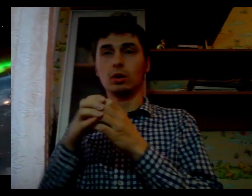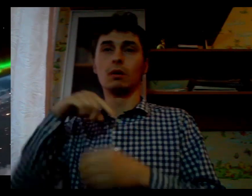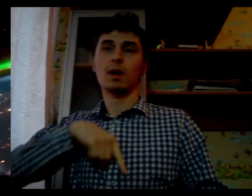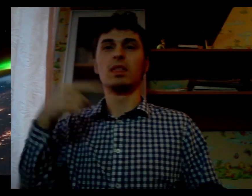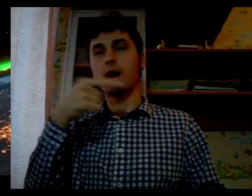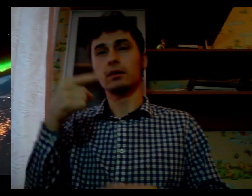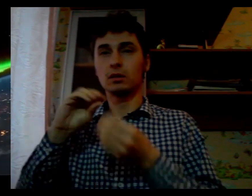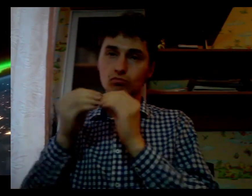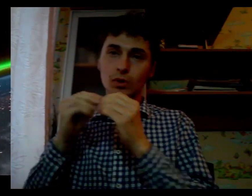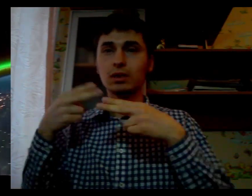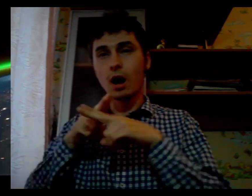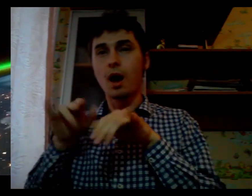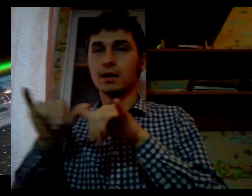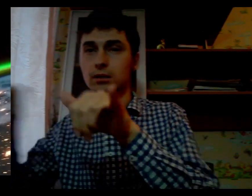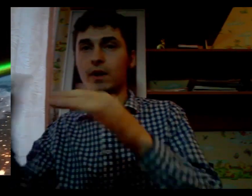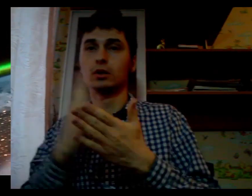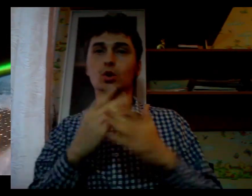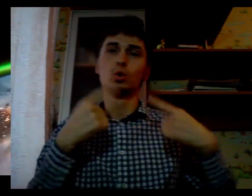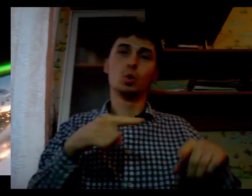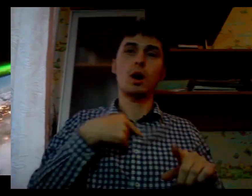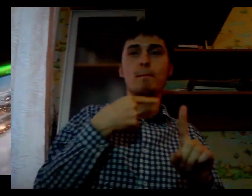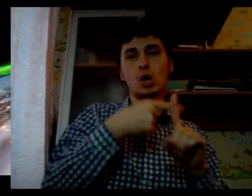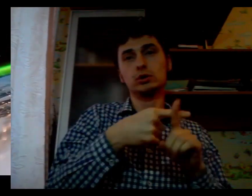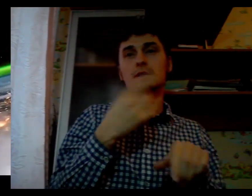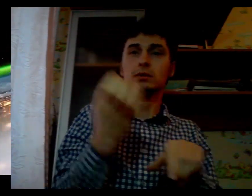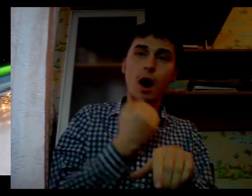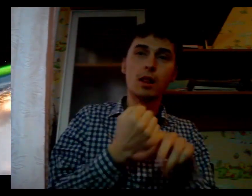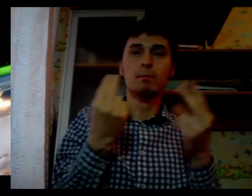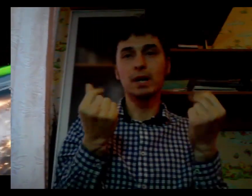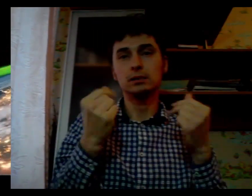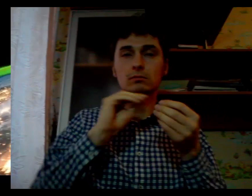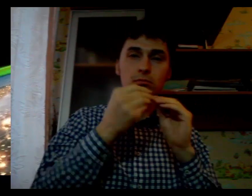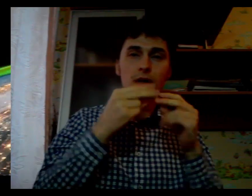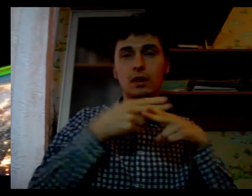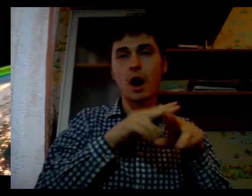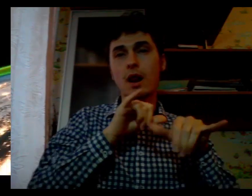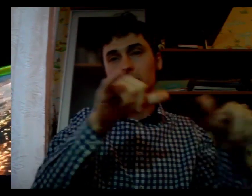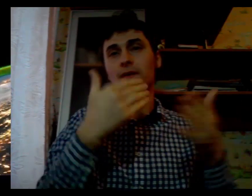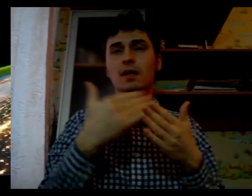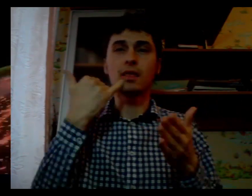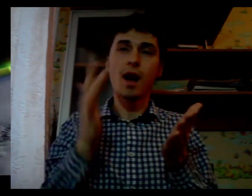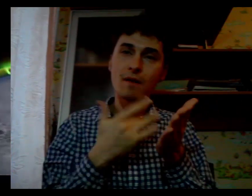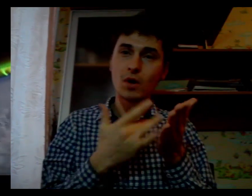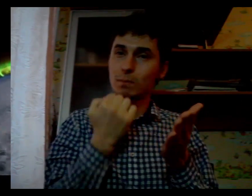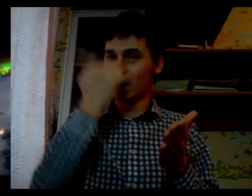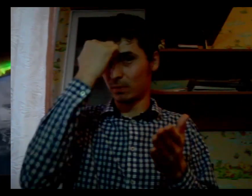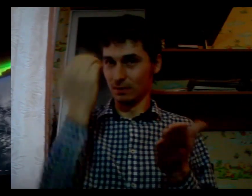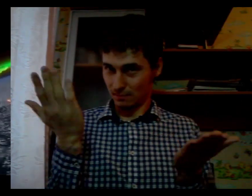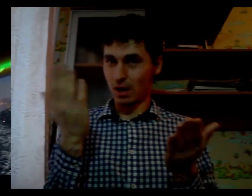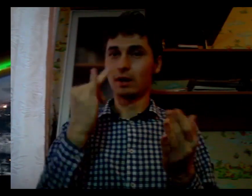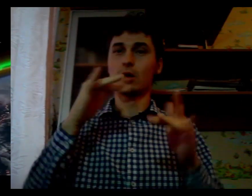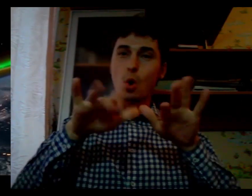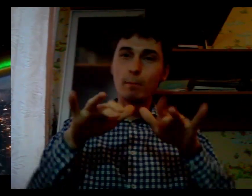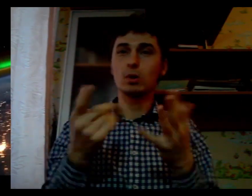Realizing this goal will require an intraperial spirit. An new generation of scientists and...